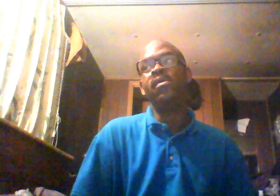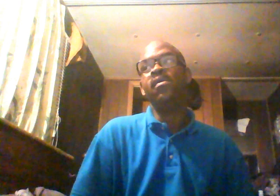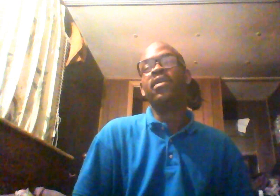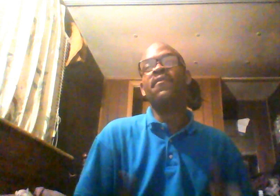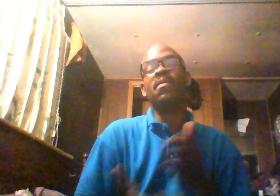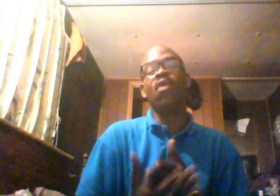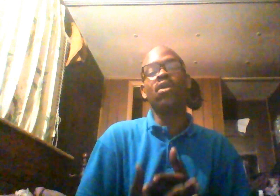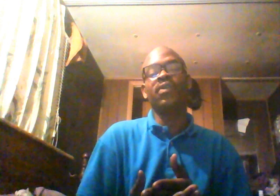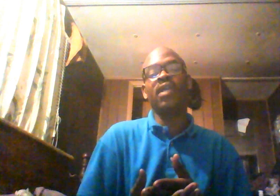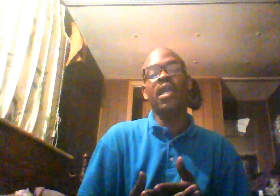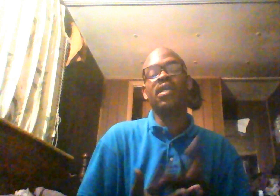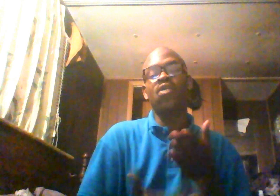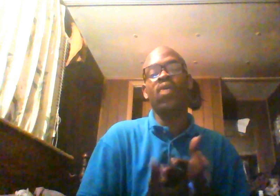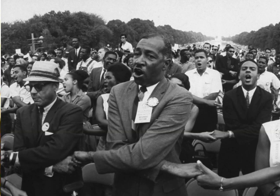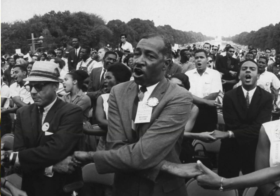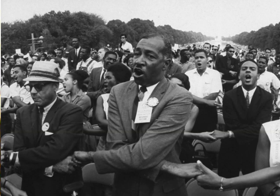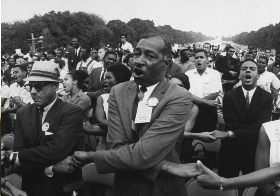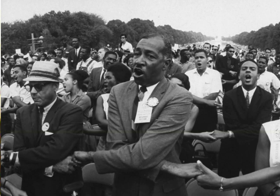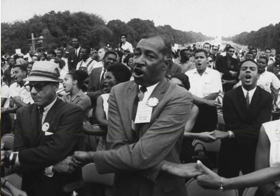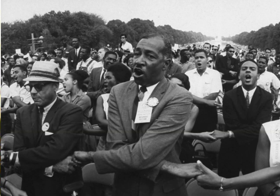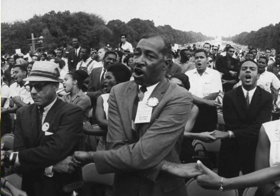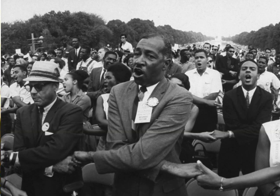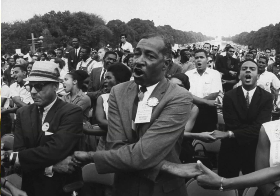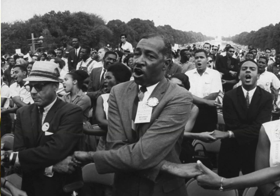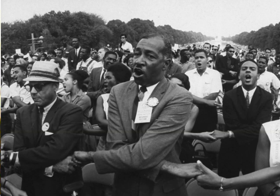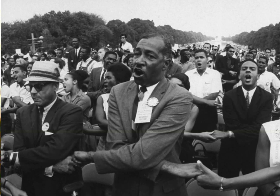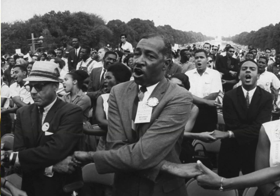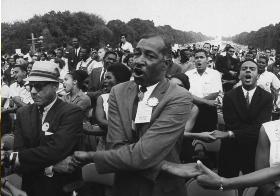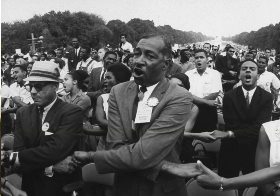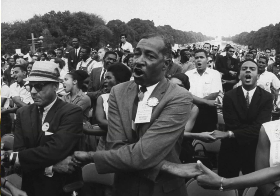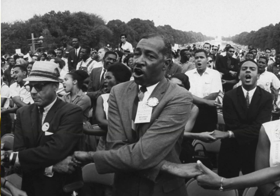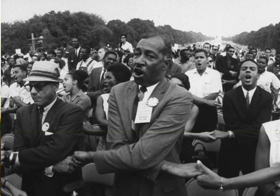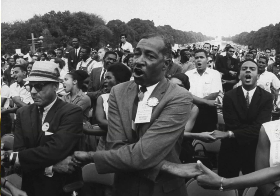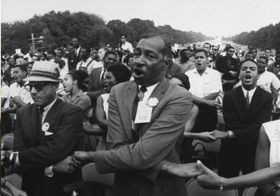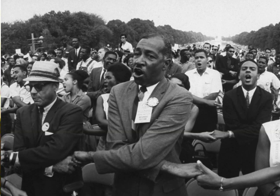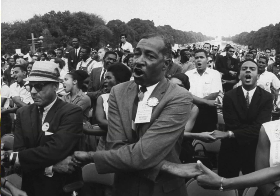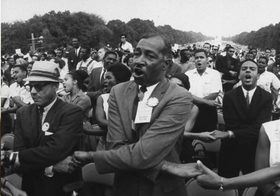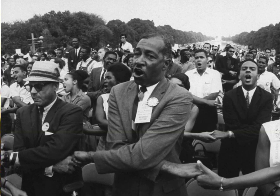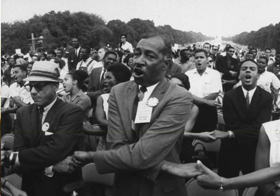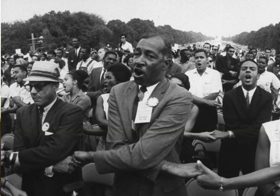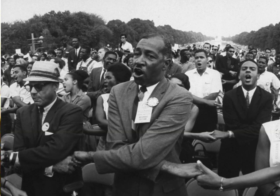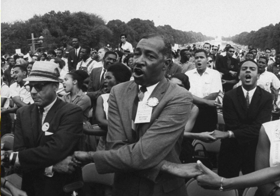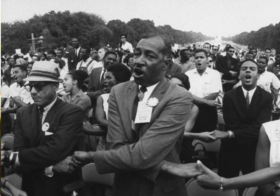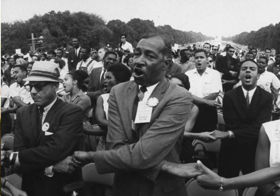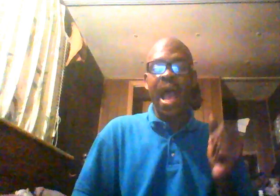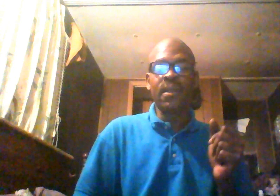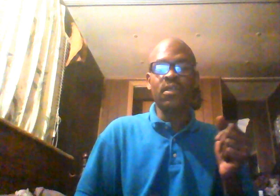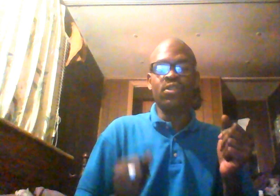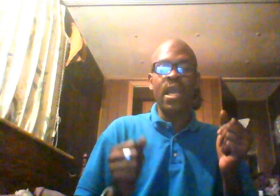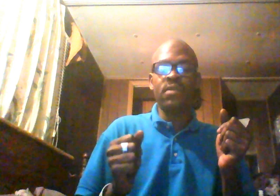they're from the Martin Luther King, let's hold hands, let's kiss ass, let's get along. That's where they're at. I, they, they,